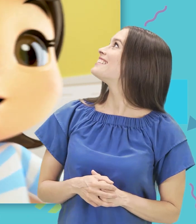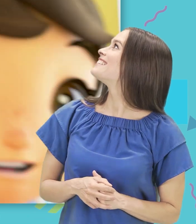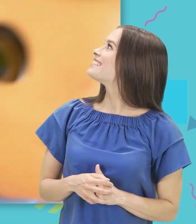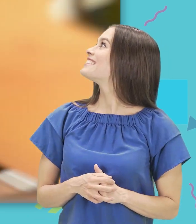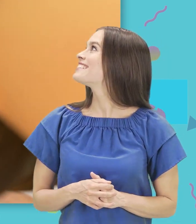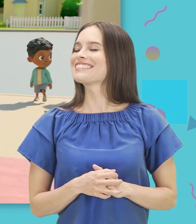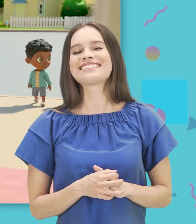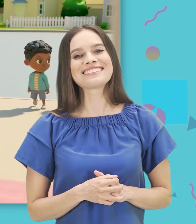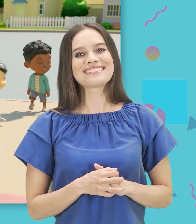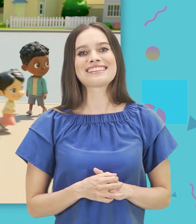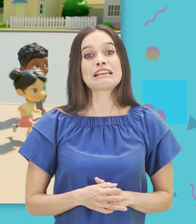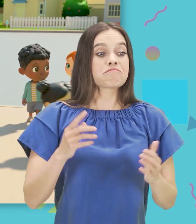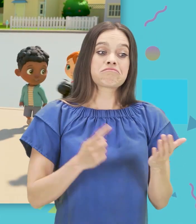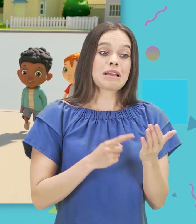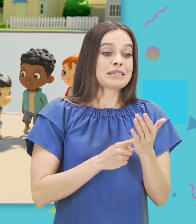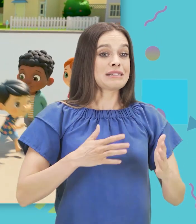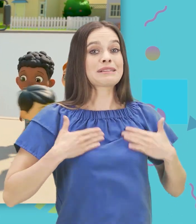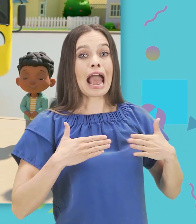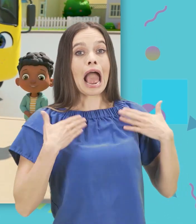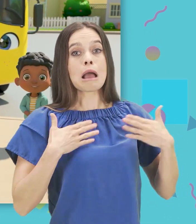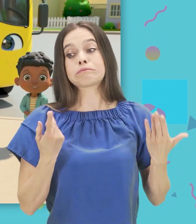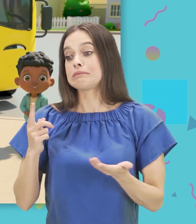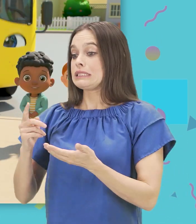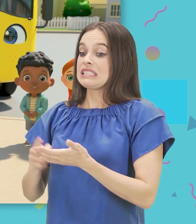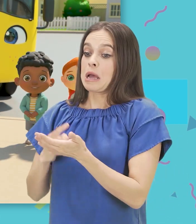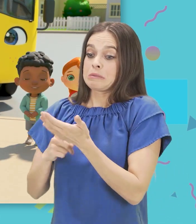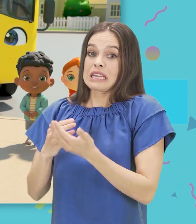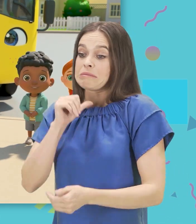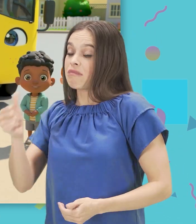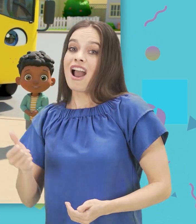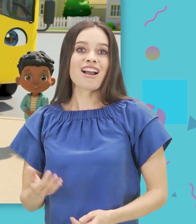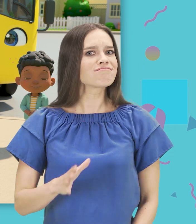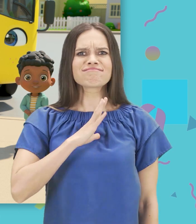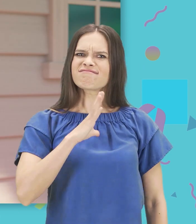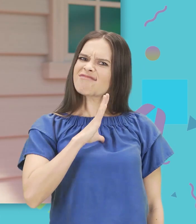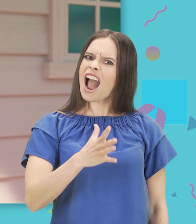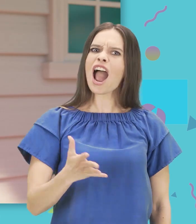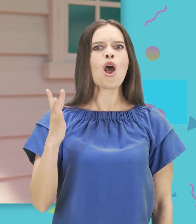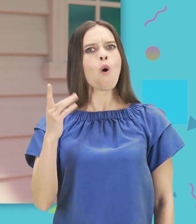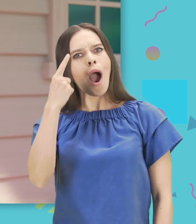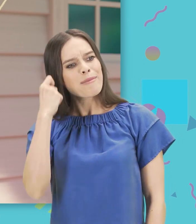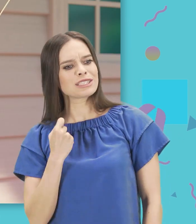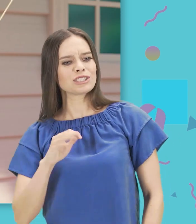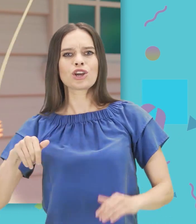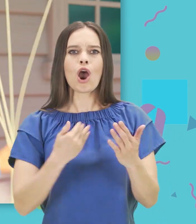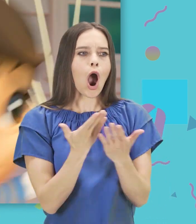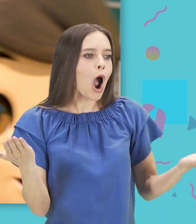And sometimes I'm most happy and that's okay Cause I know that you're all here to put the smile back on